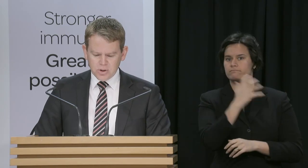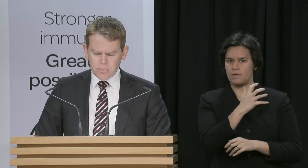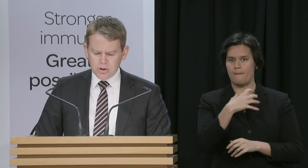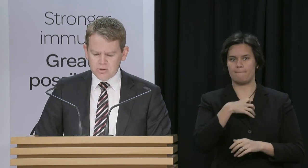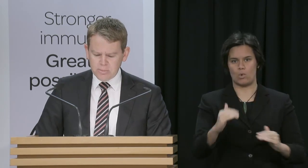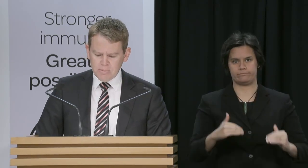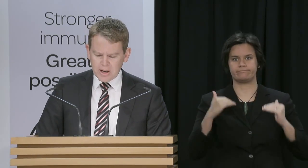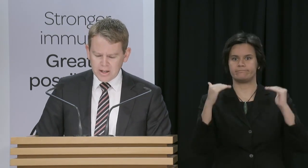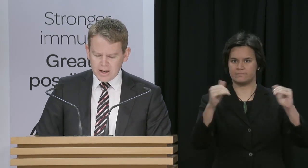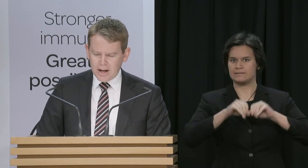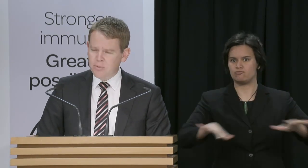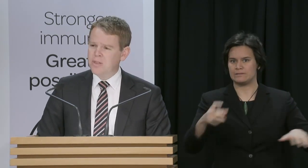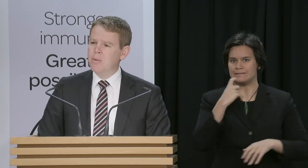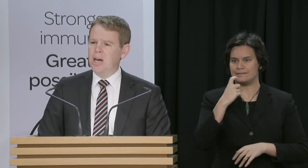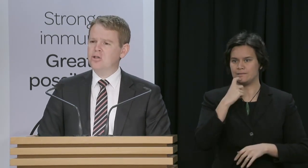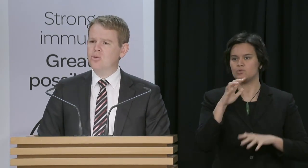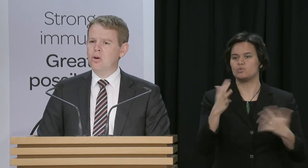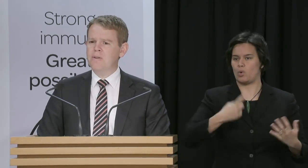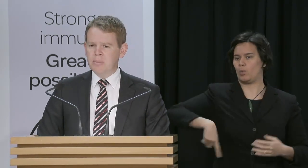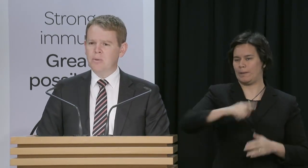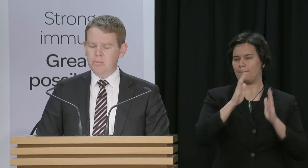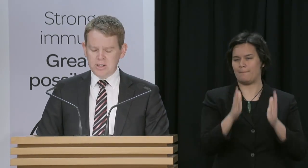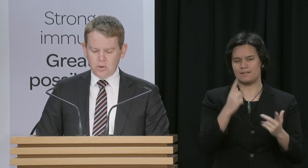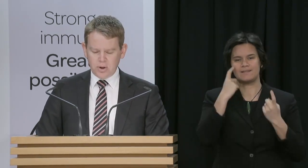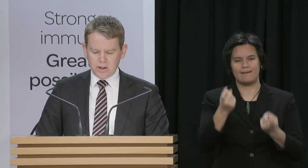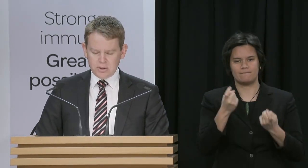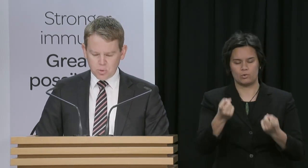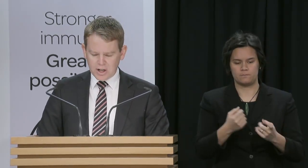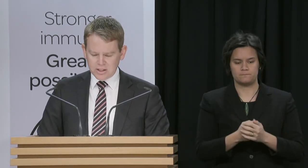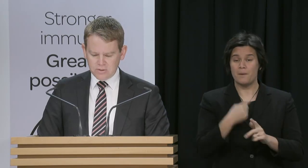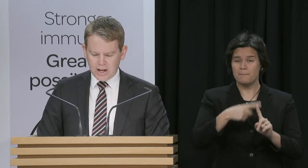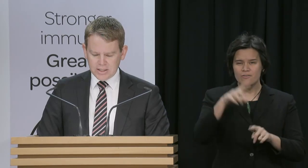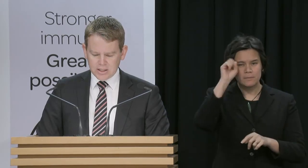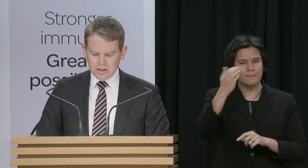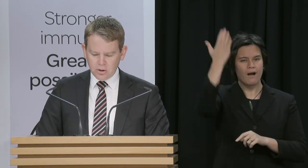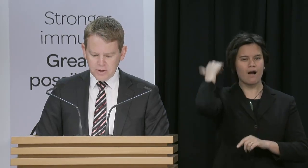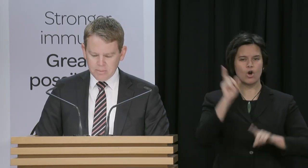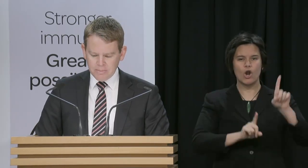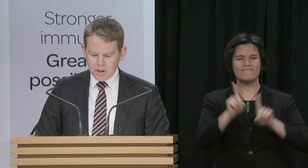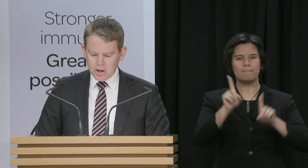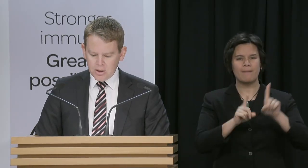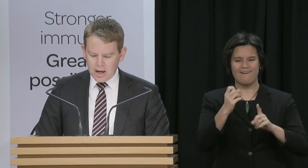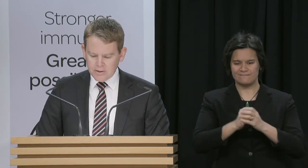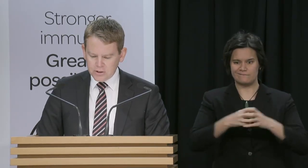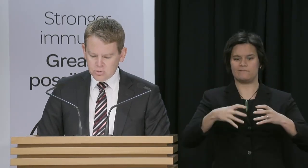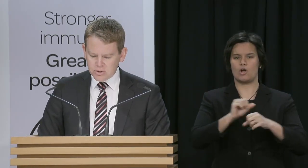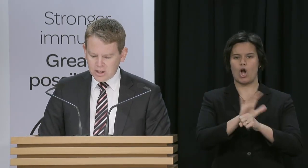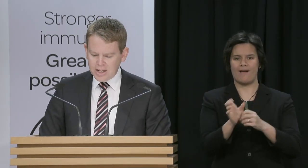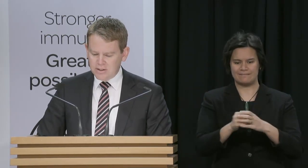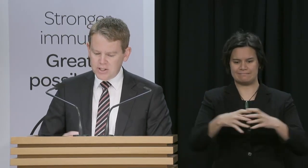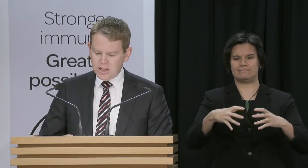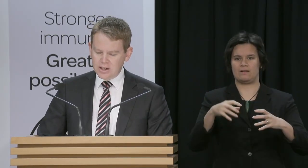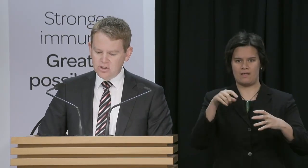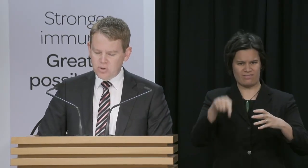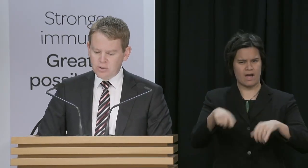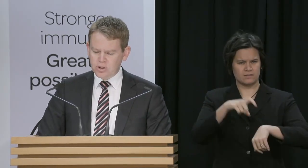It's also important to remember, if we think back to November, when we dealt with a small cluster of cases in November, officials and